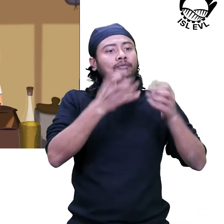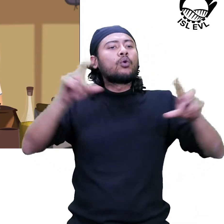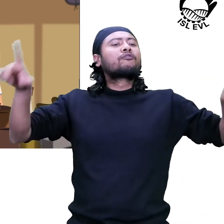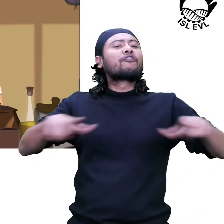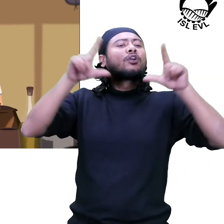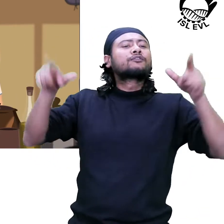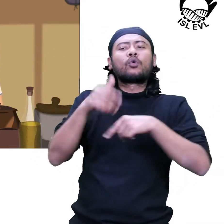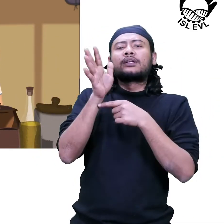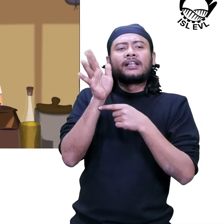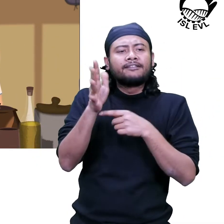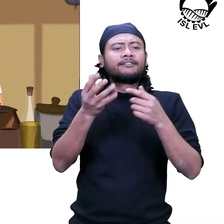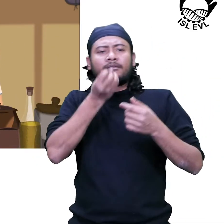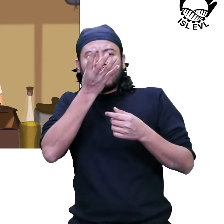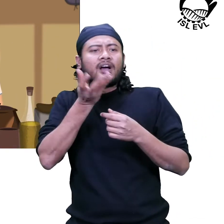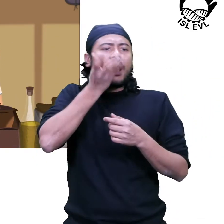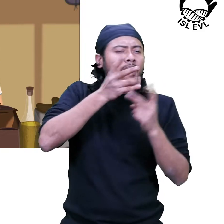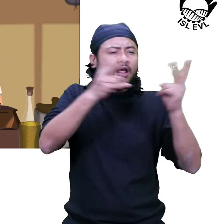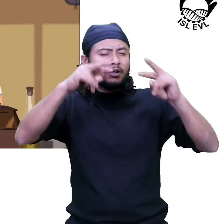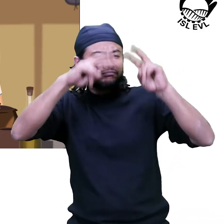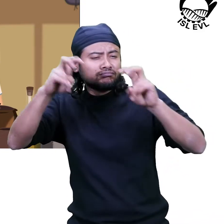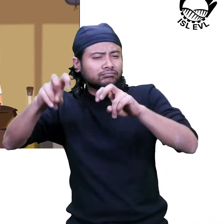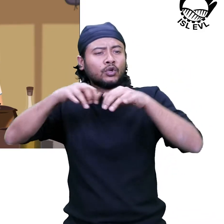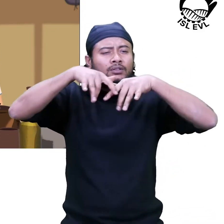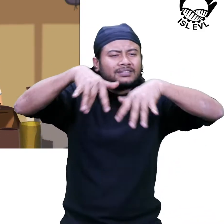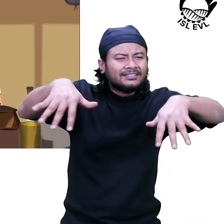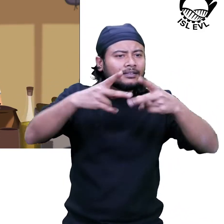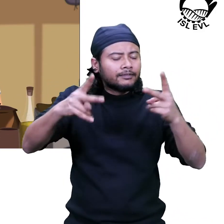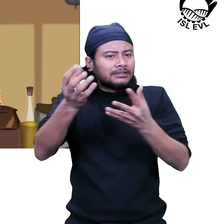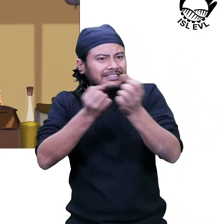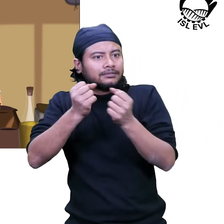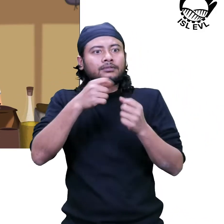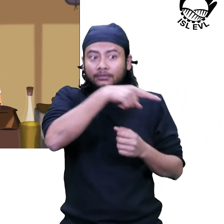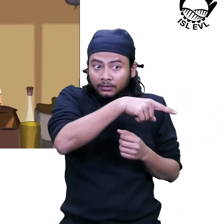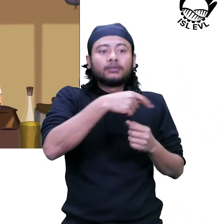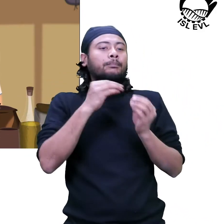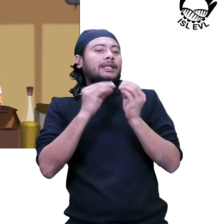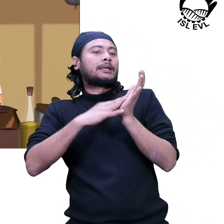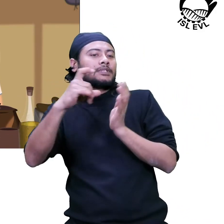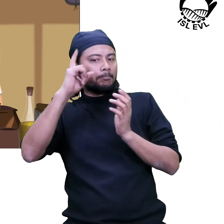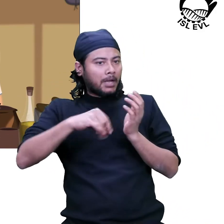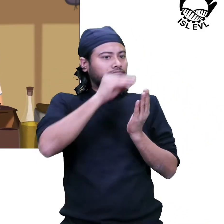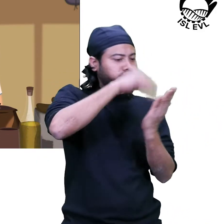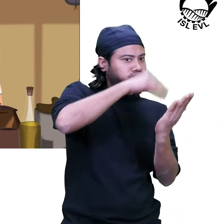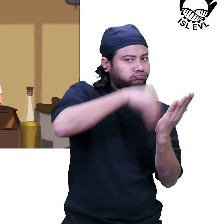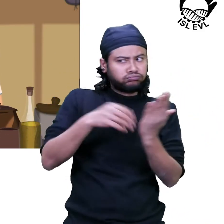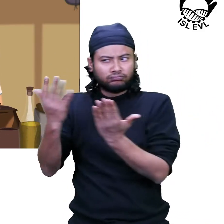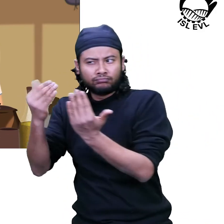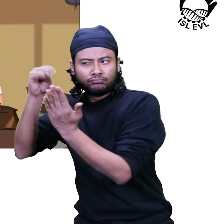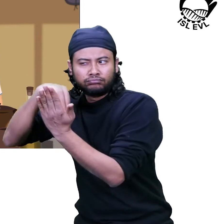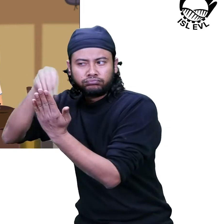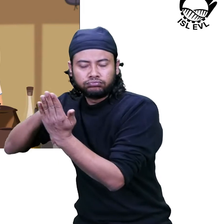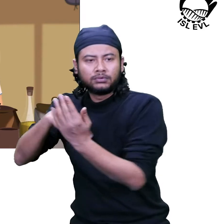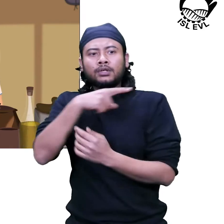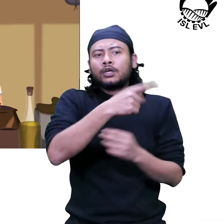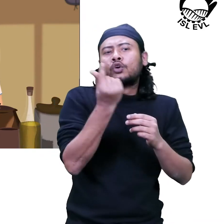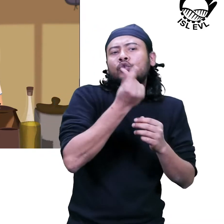traditional knowledge, the BMC maintains the record of their use. Details on the quantity of bio resources